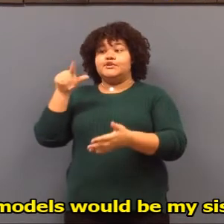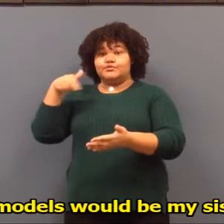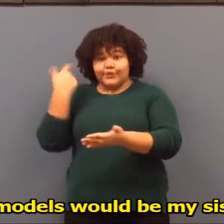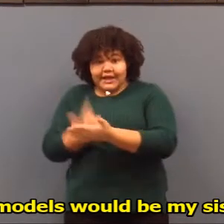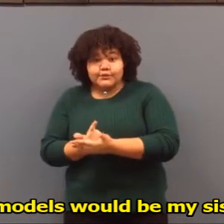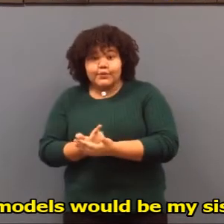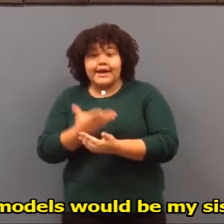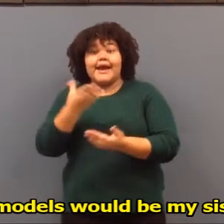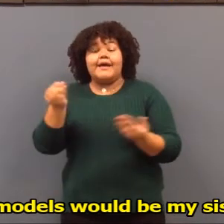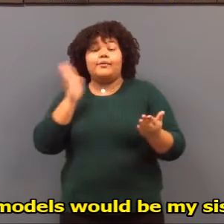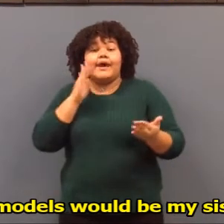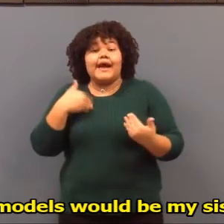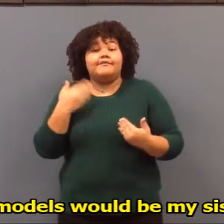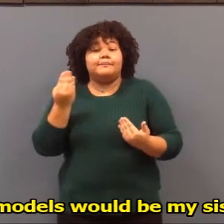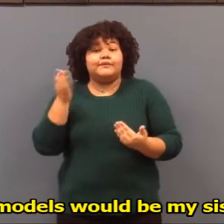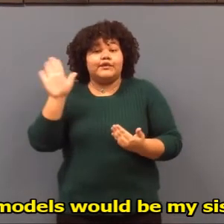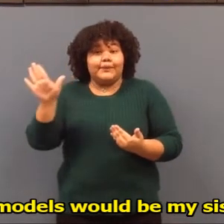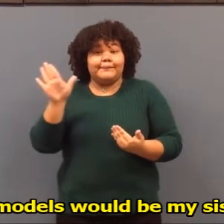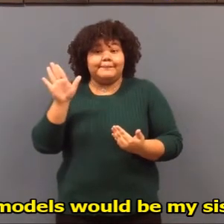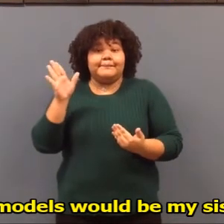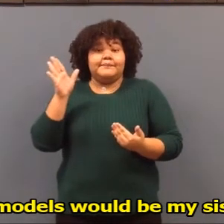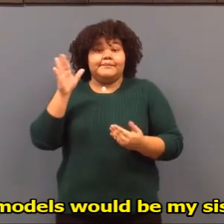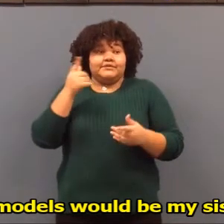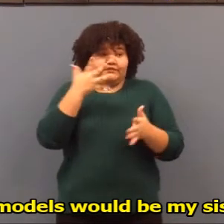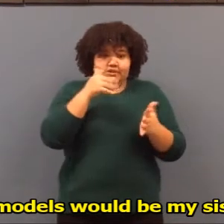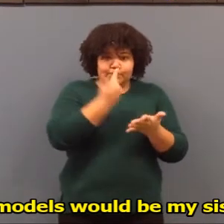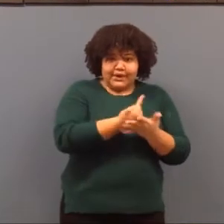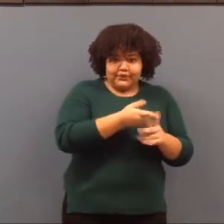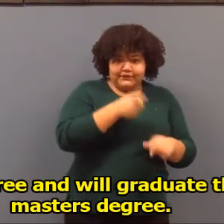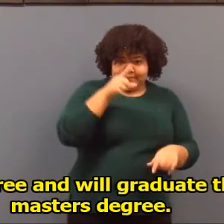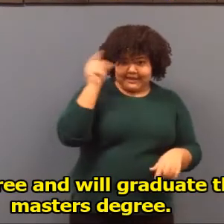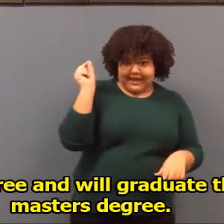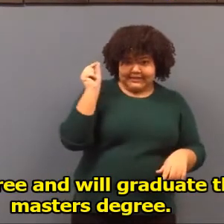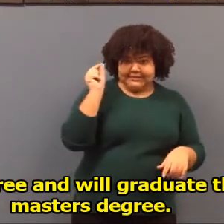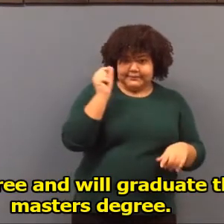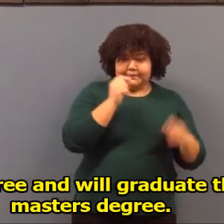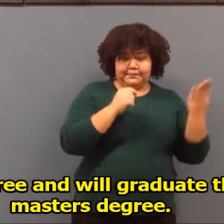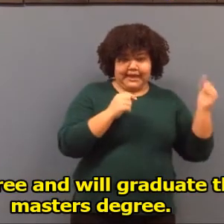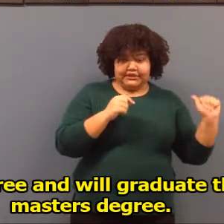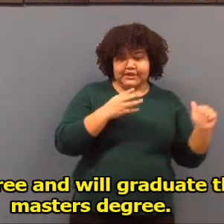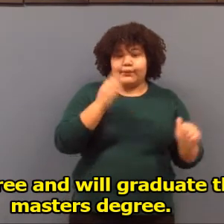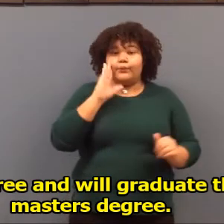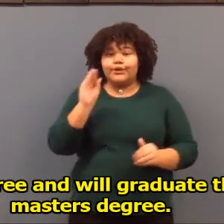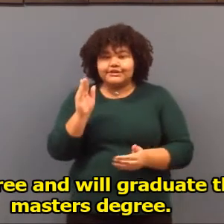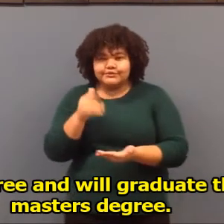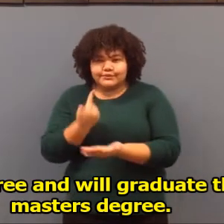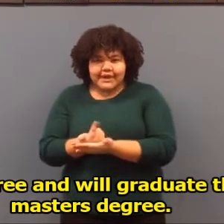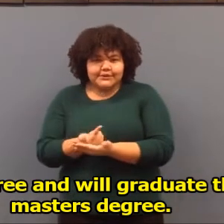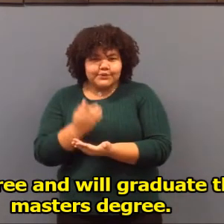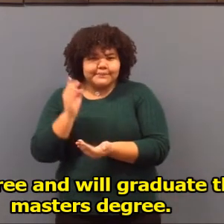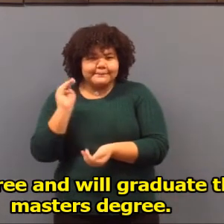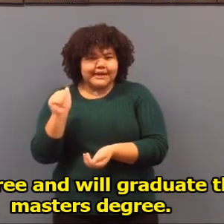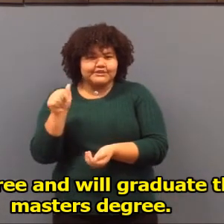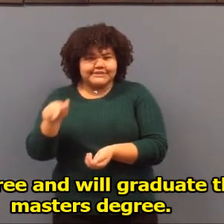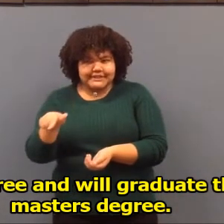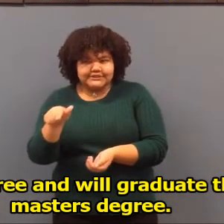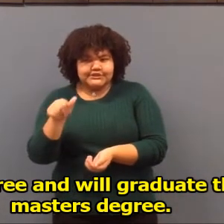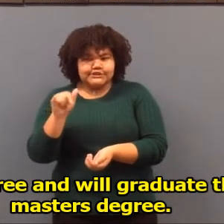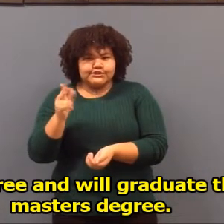past role models would be my sister, Bianca. She has her BA degree and will graduate this